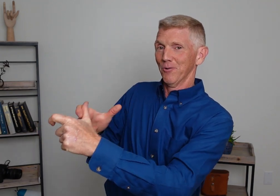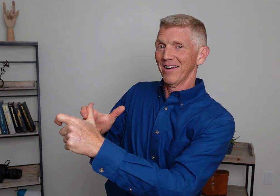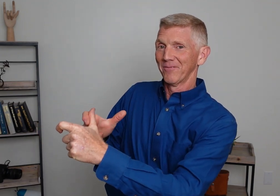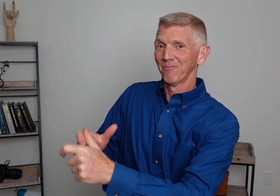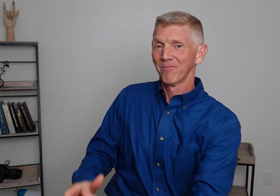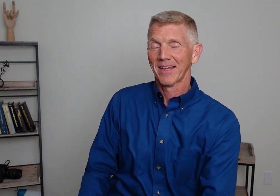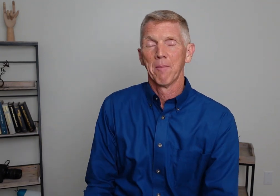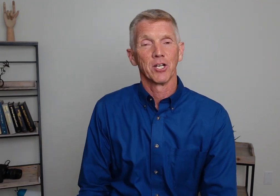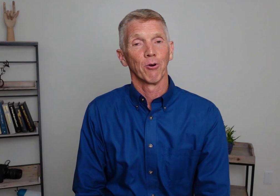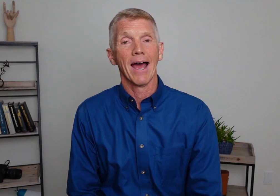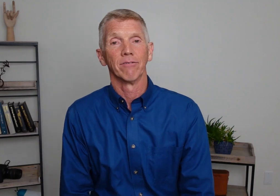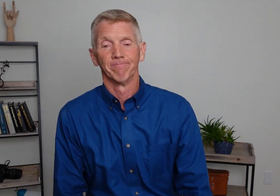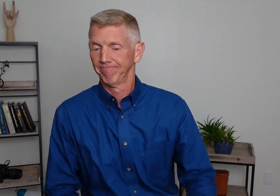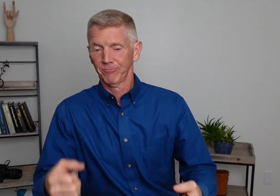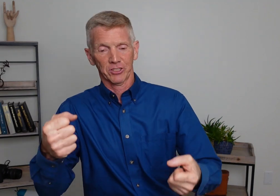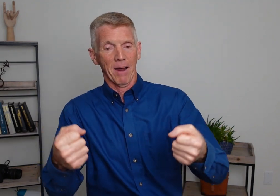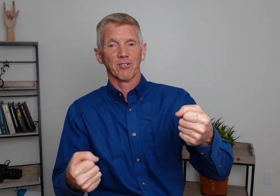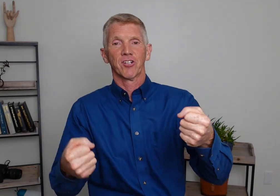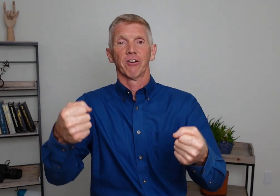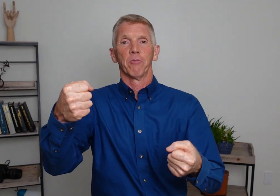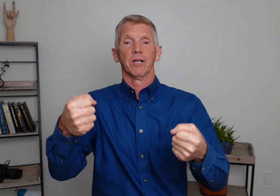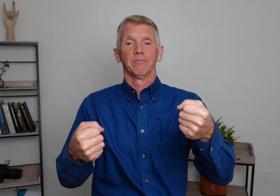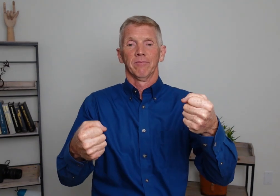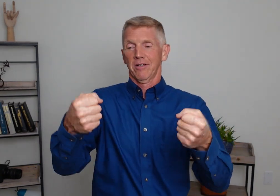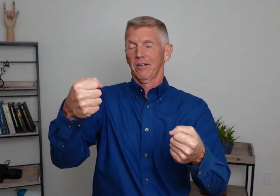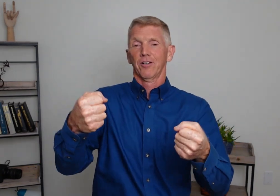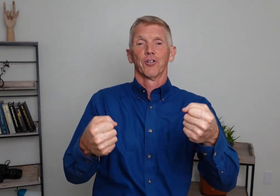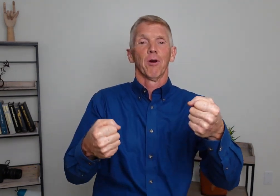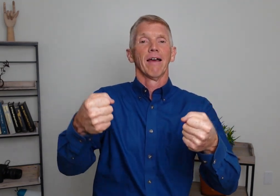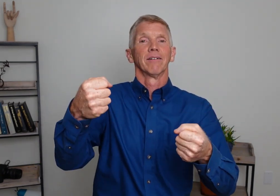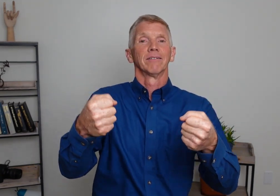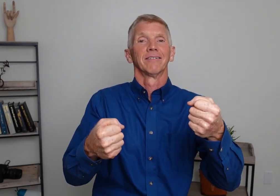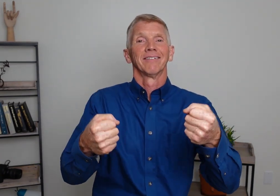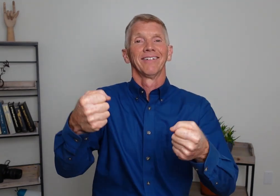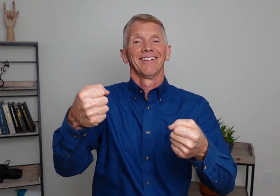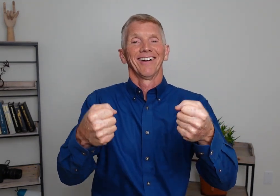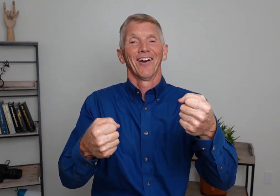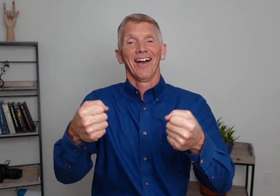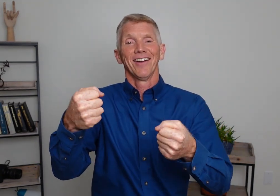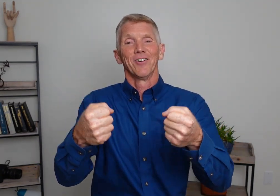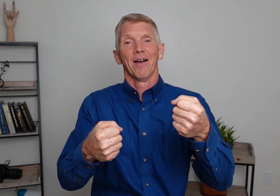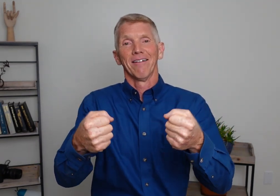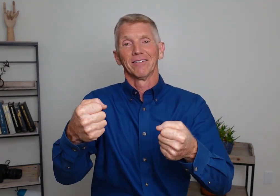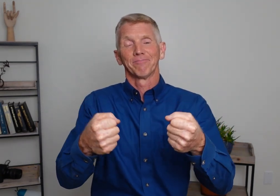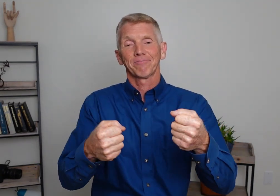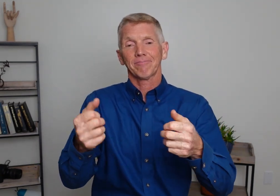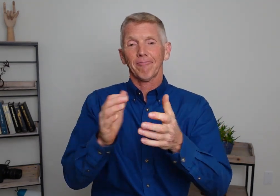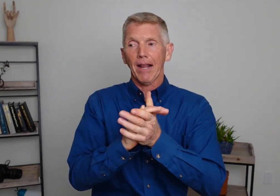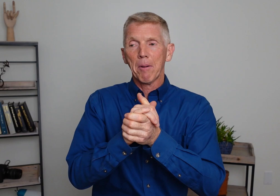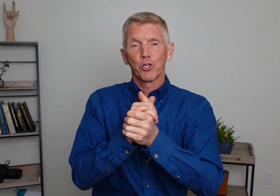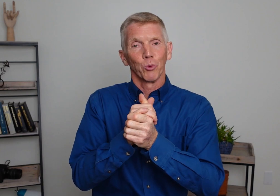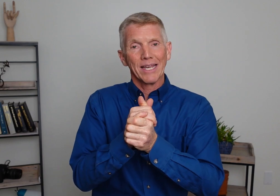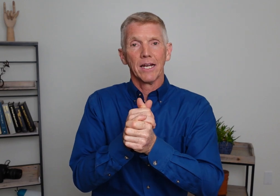run. How about to drive? Just imagine that steering wheel. Drive. All right. Drive. How about to read?